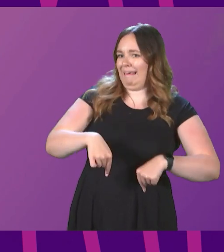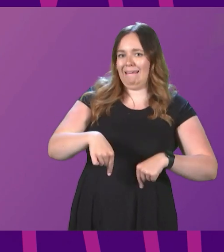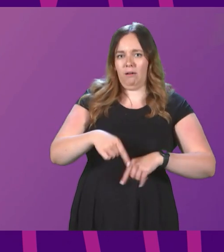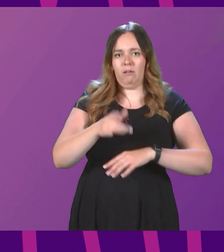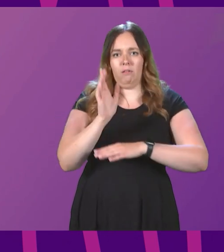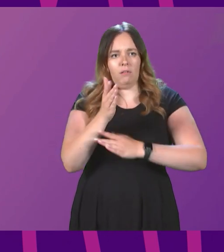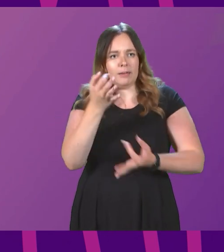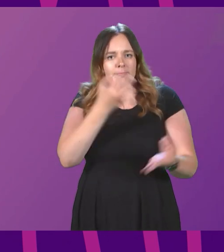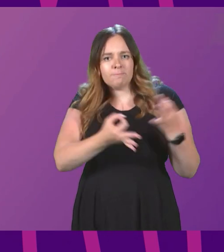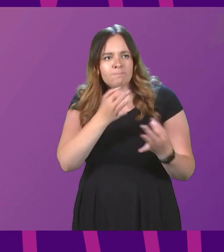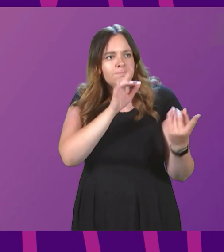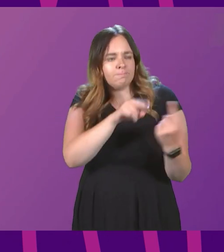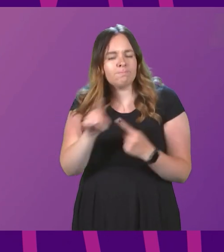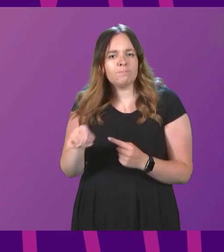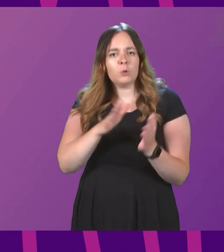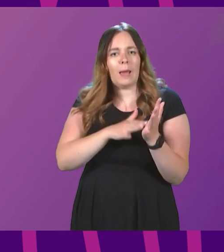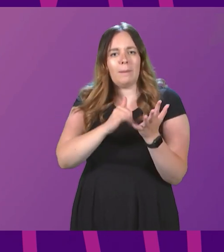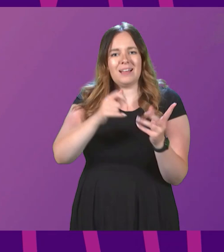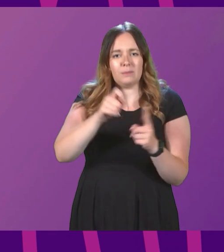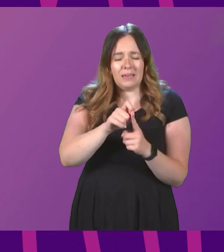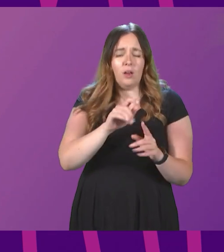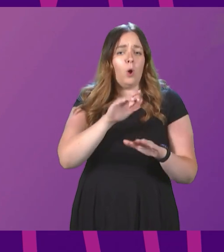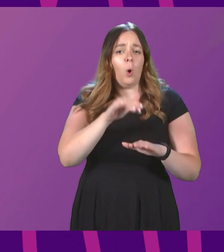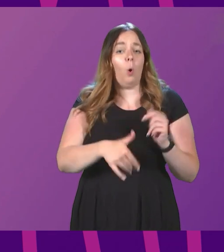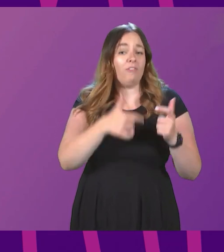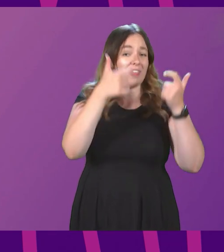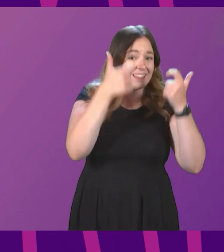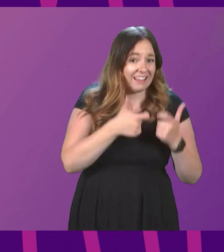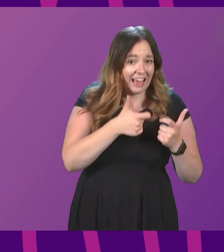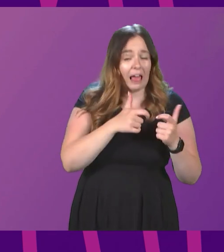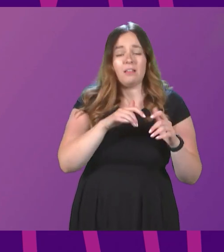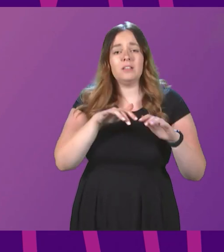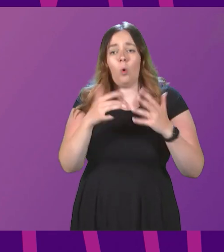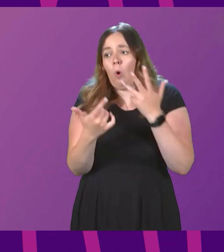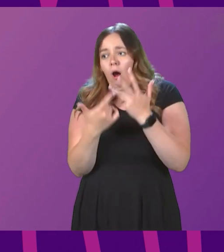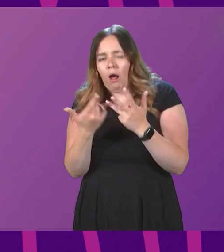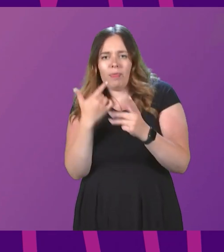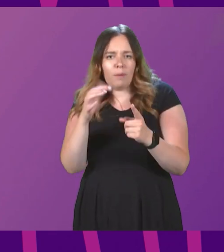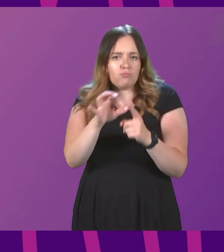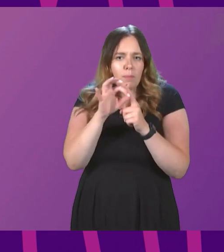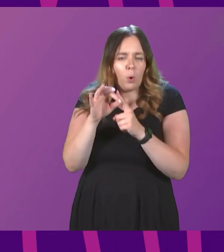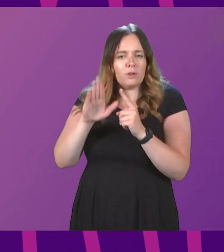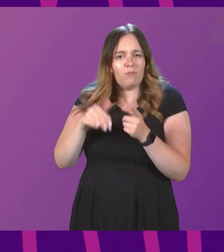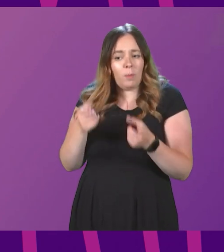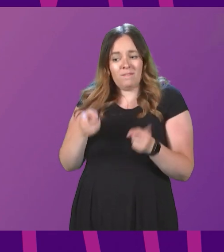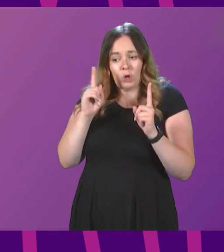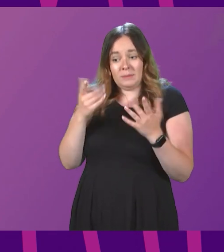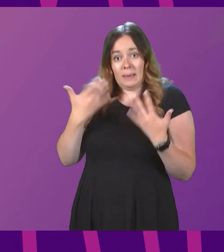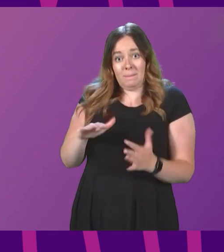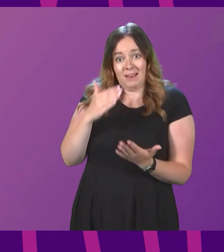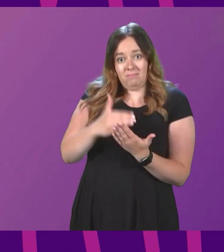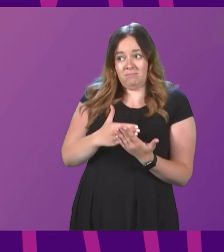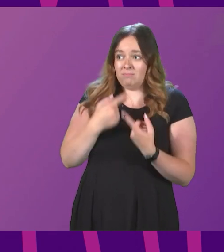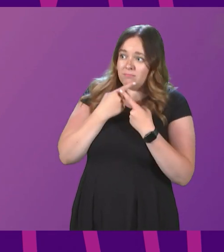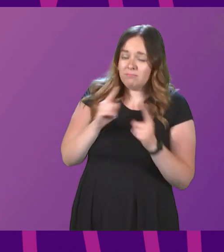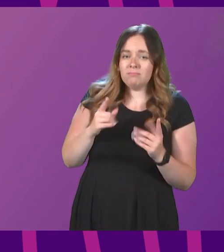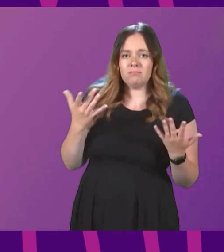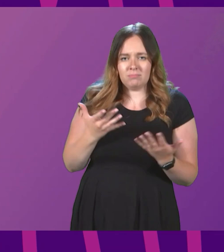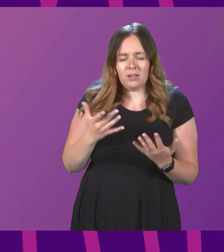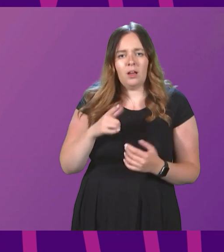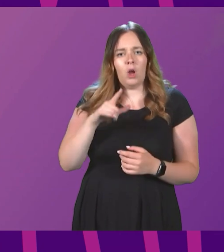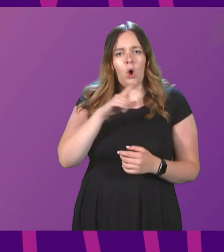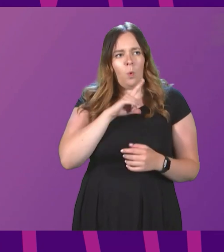questions from MSPs on the legality or otherwise of the proposals the First Minister has just outlined, given that